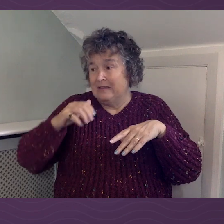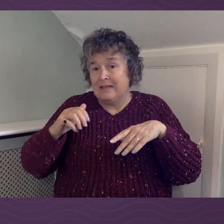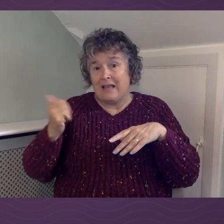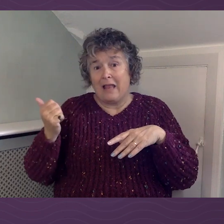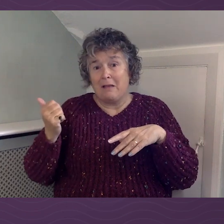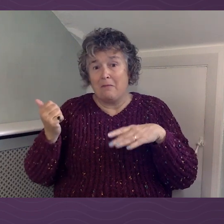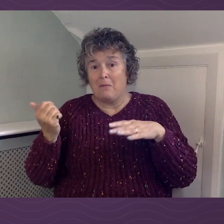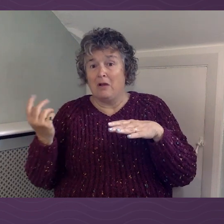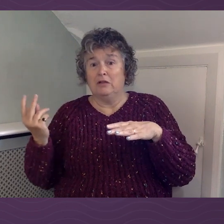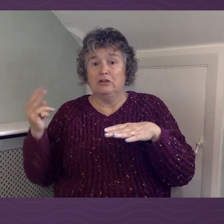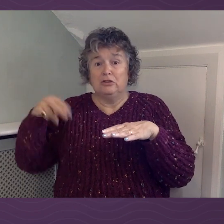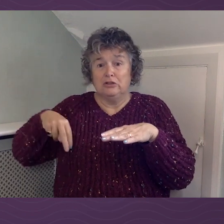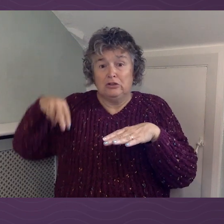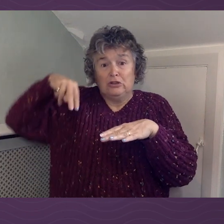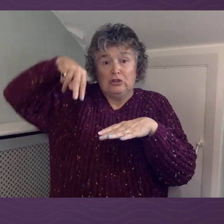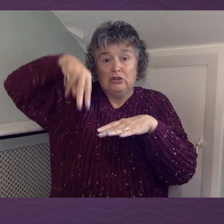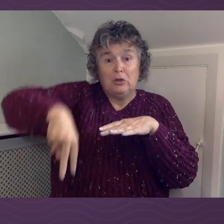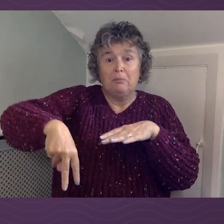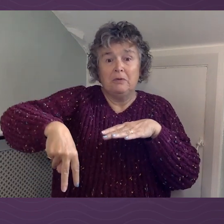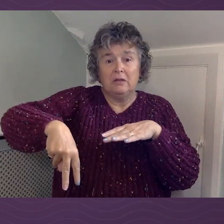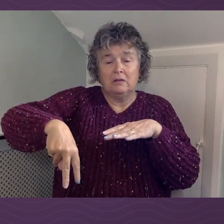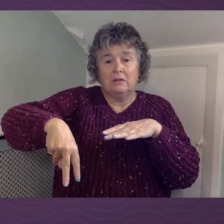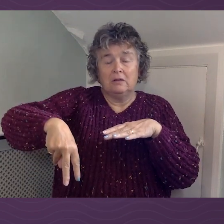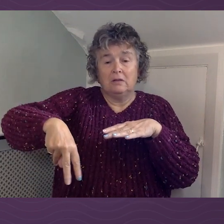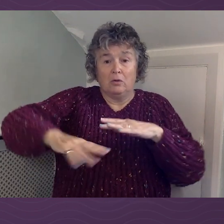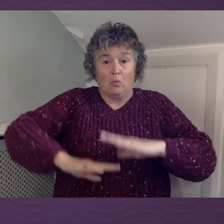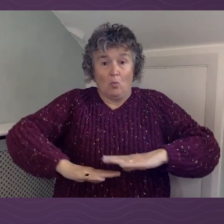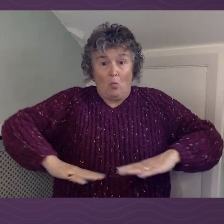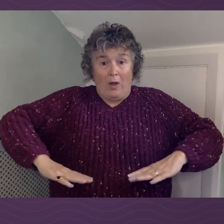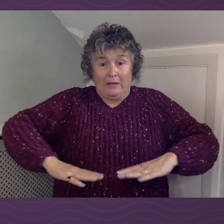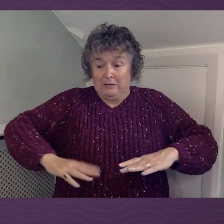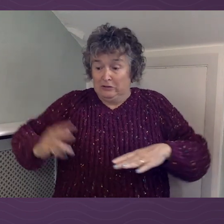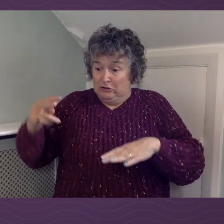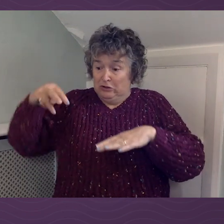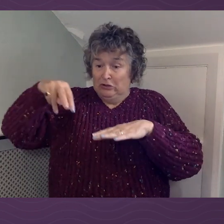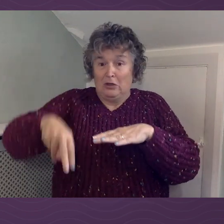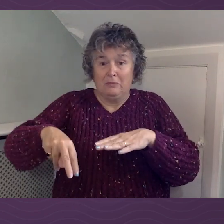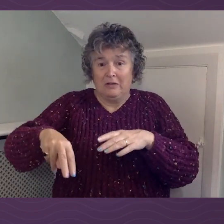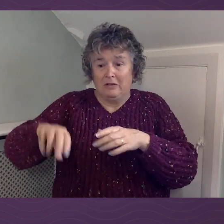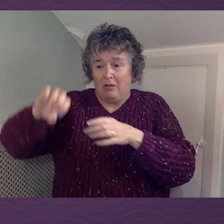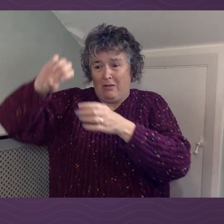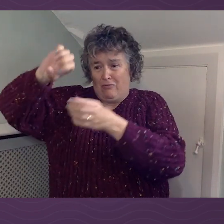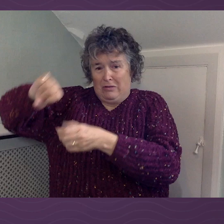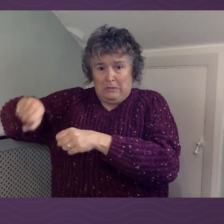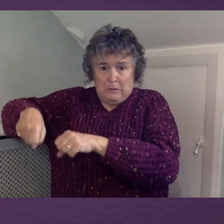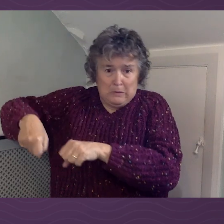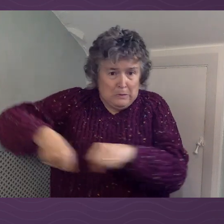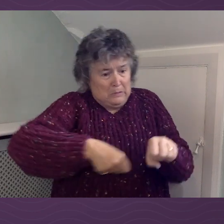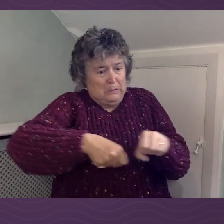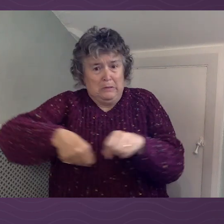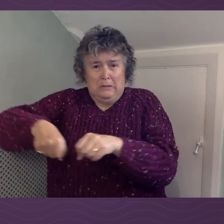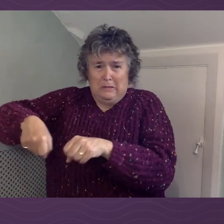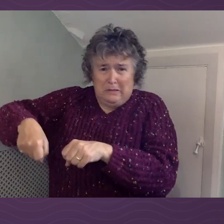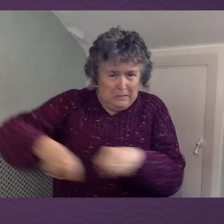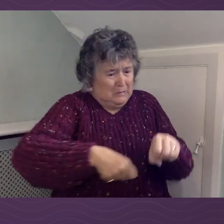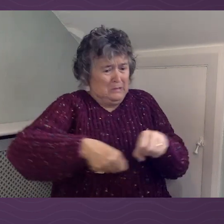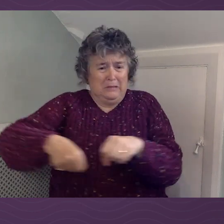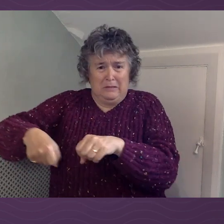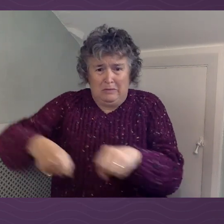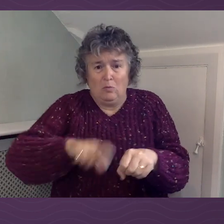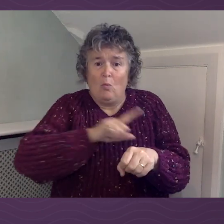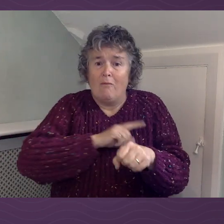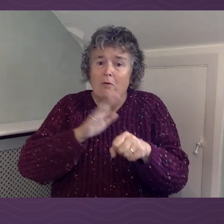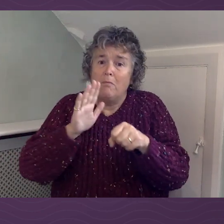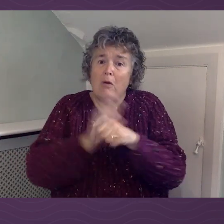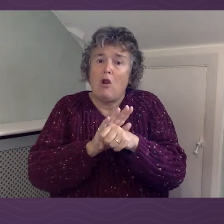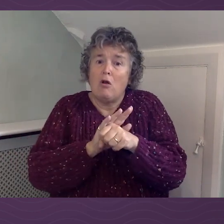neighbour jumped in to the drain, up to his waist, got the rods and was shoving for all he was worth to clear